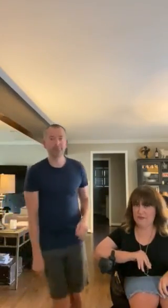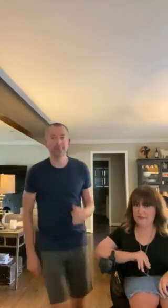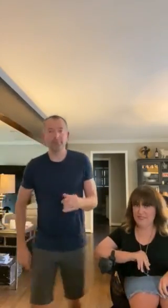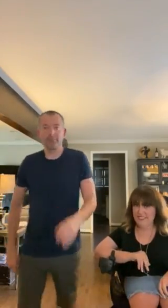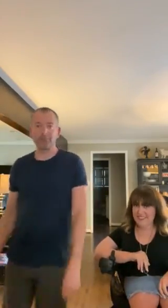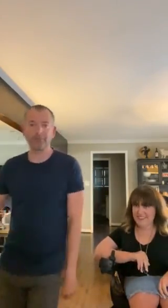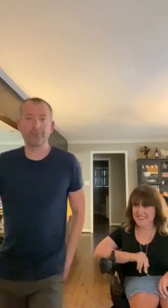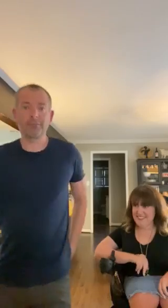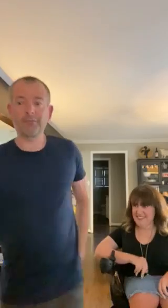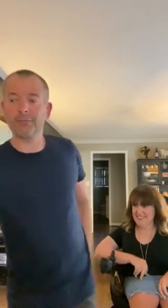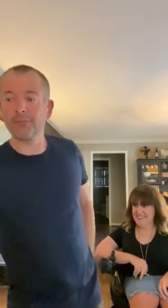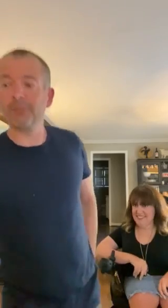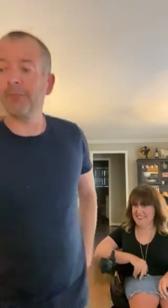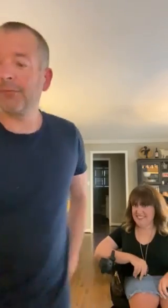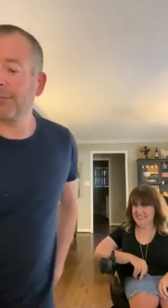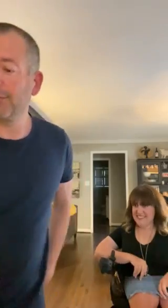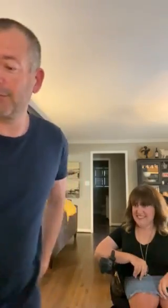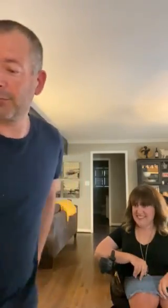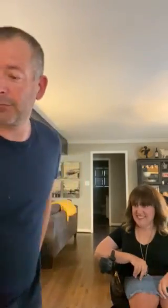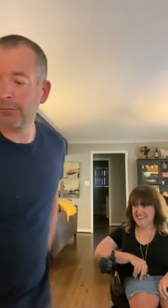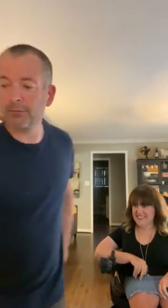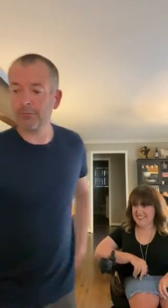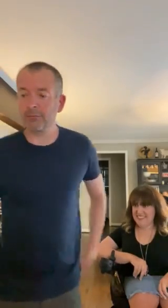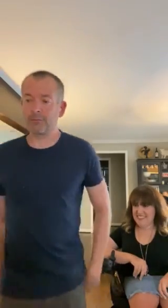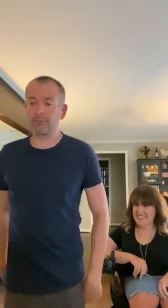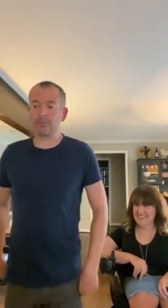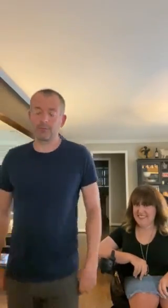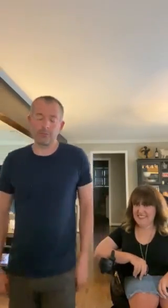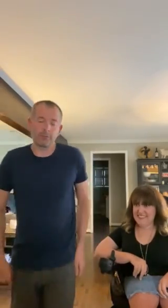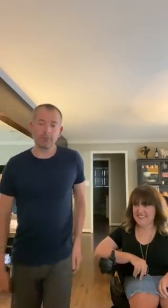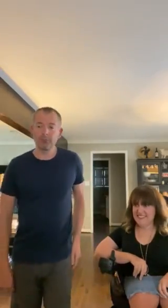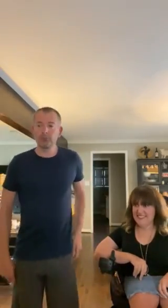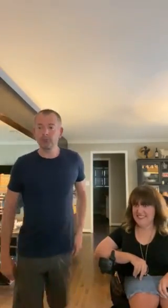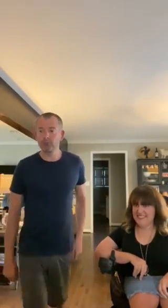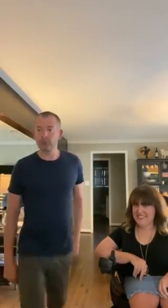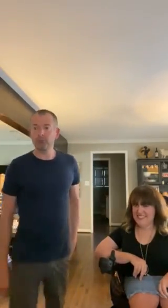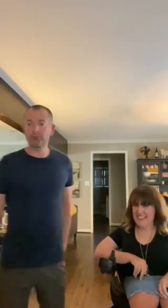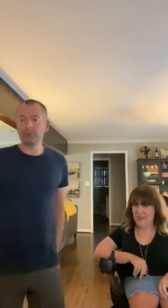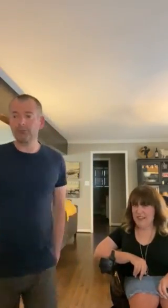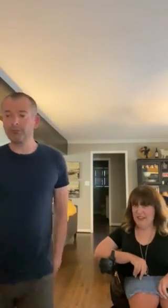here we go